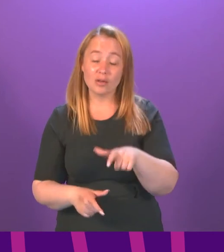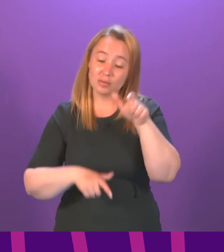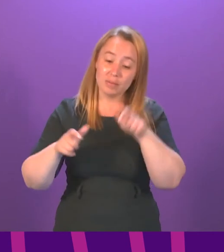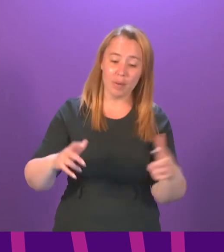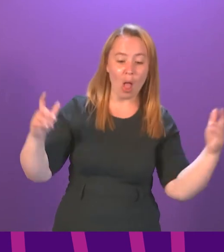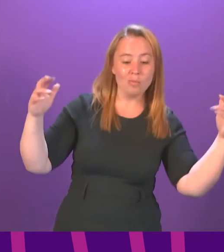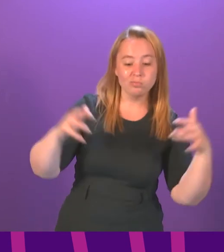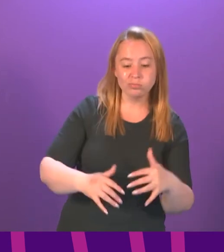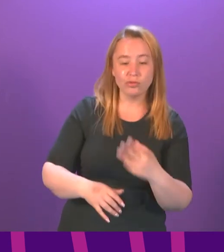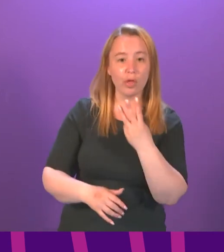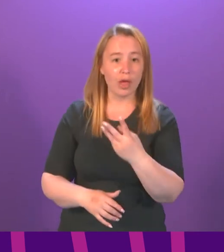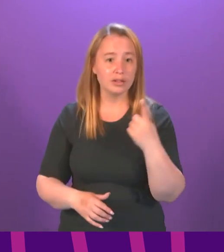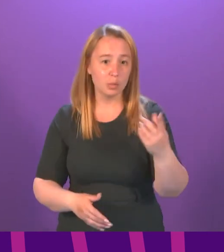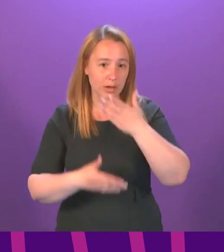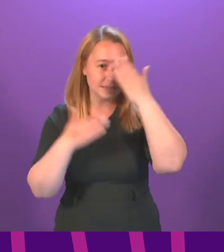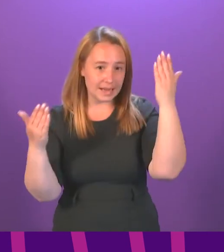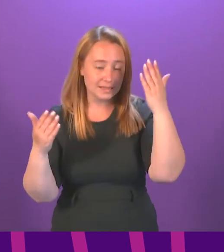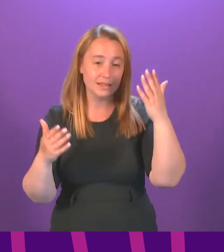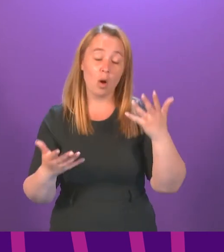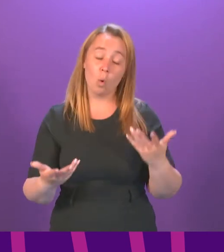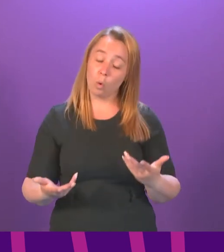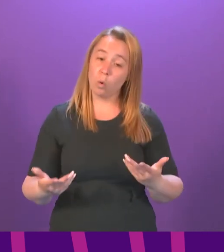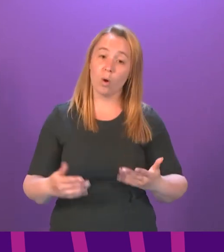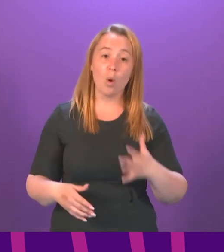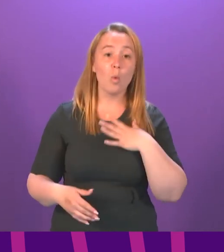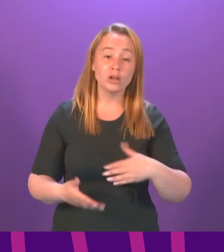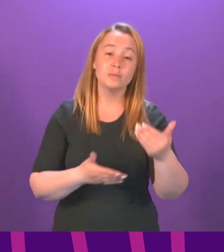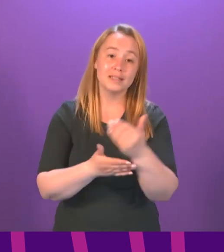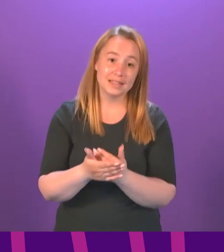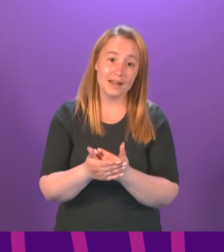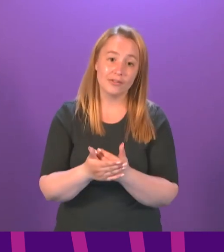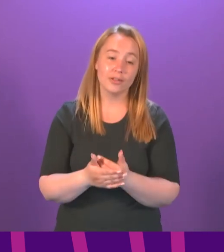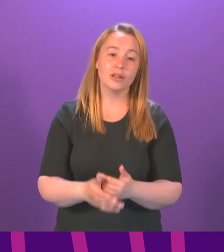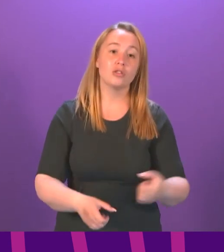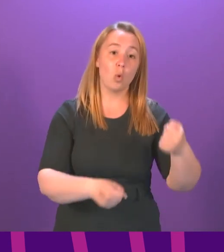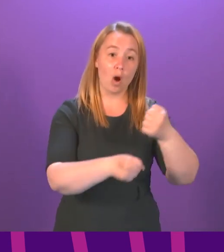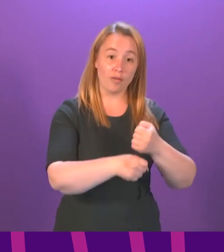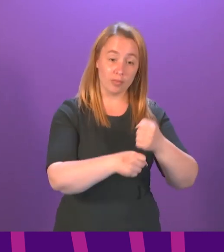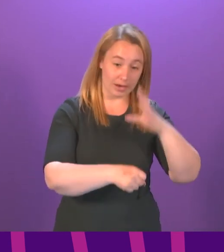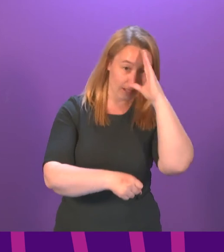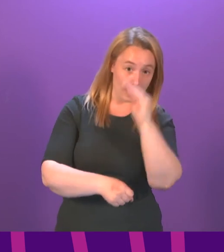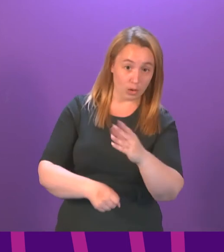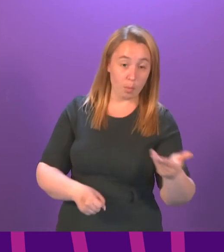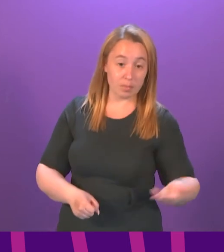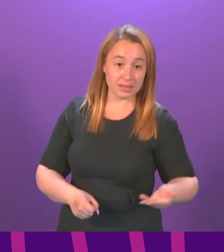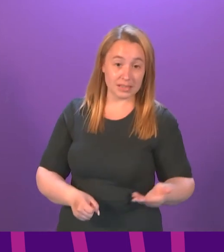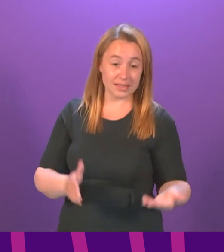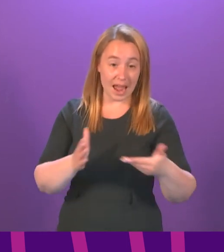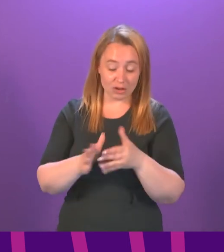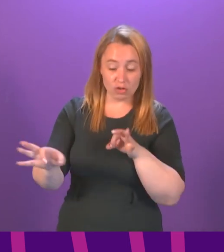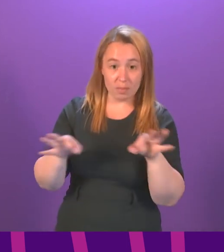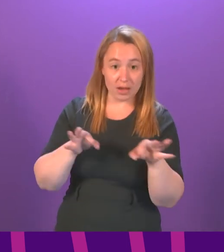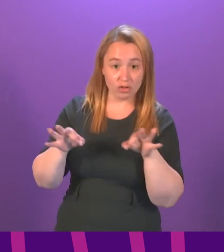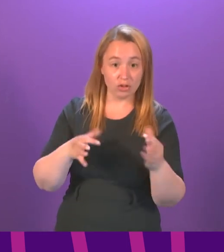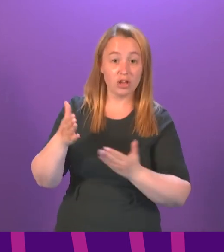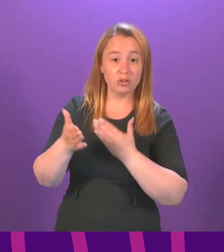31 days straight. So, can I ask the Cabinet Secretary what reassurance his Government will give to those businesses and what additional measures his Government will